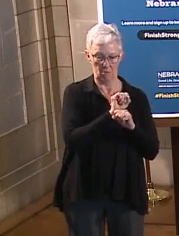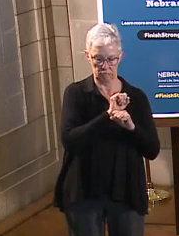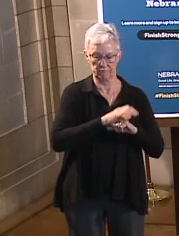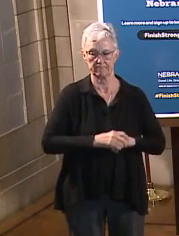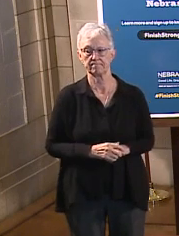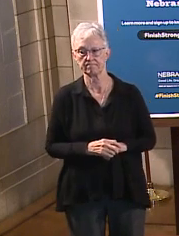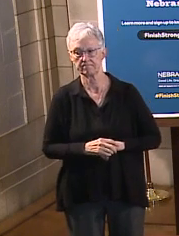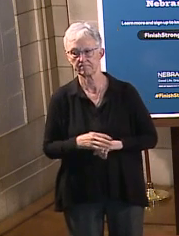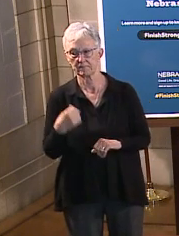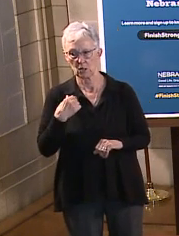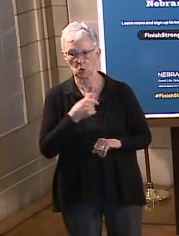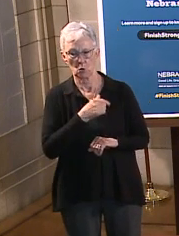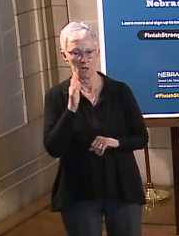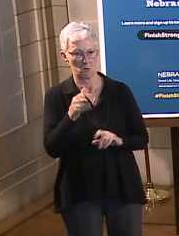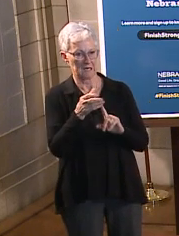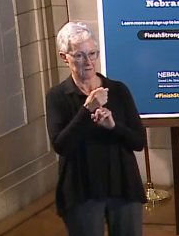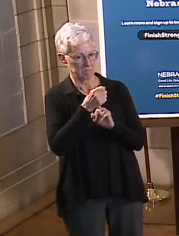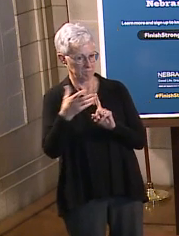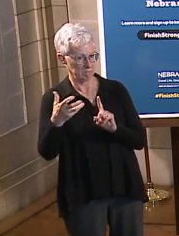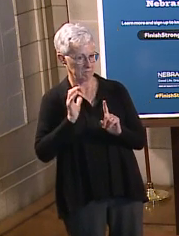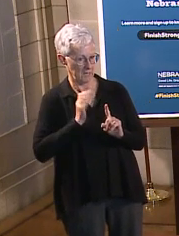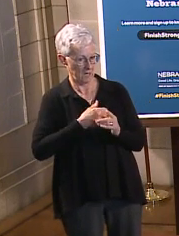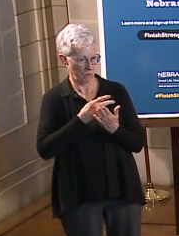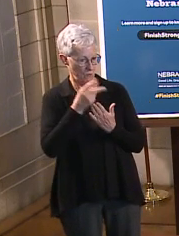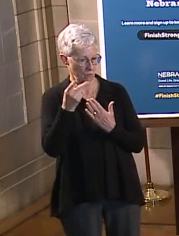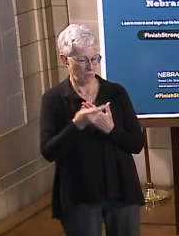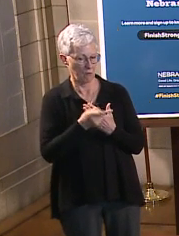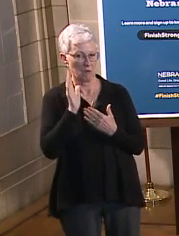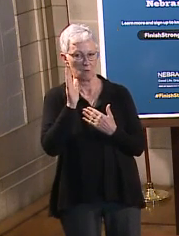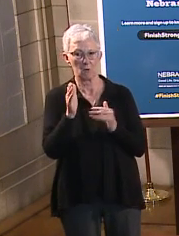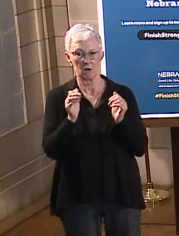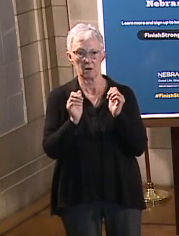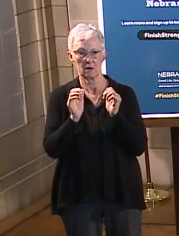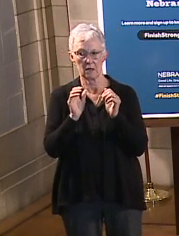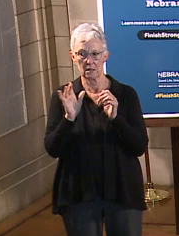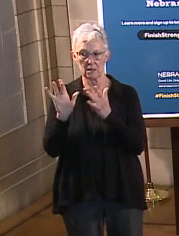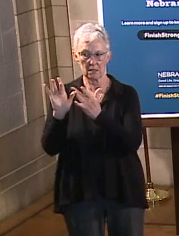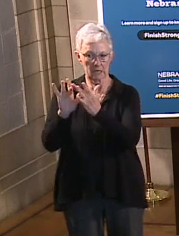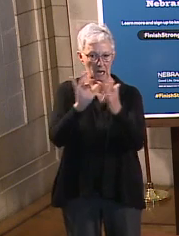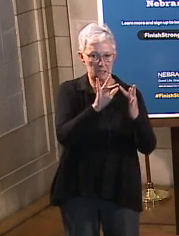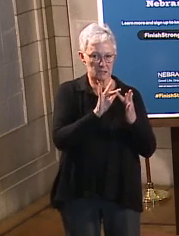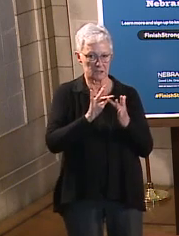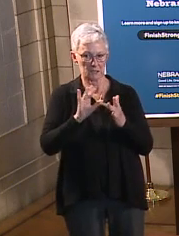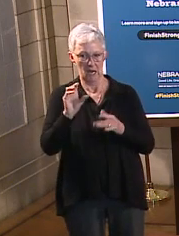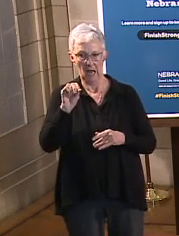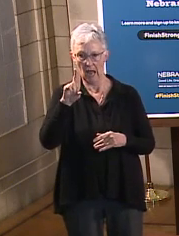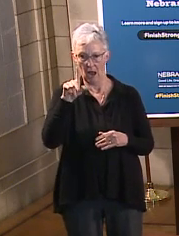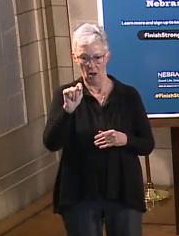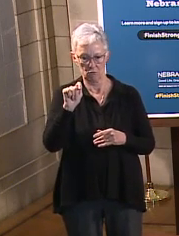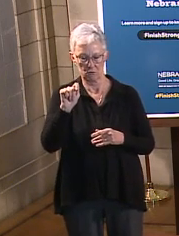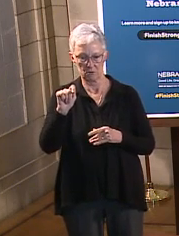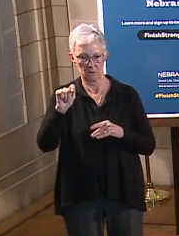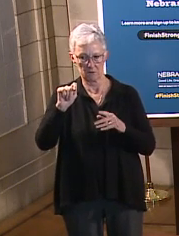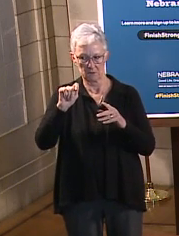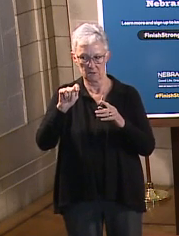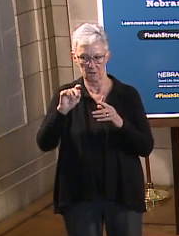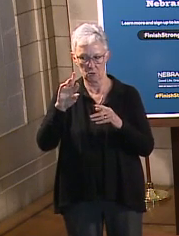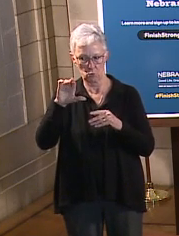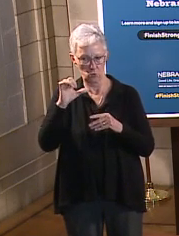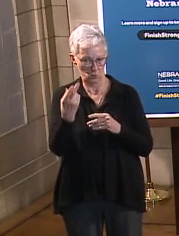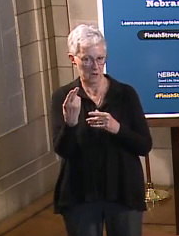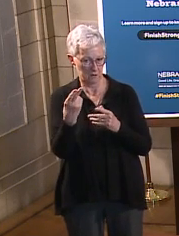coming months with outreach to our active duty component commands, as well as building partnerships and reciprocal